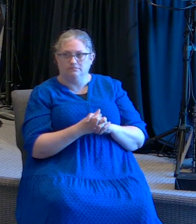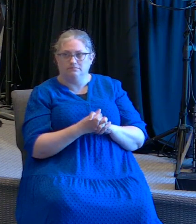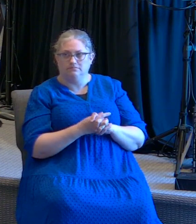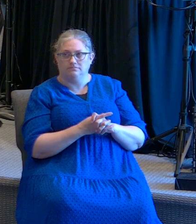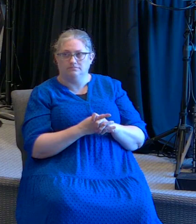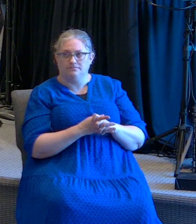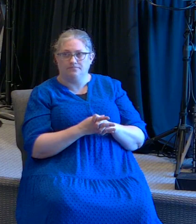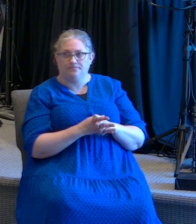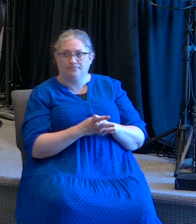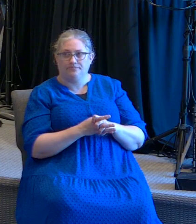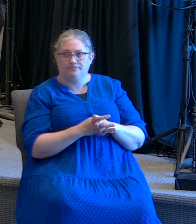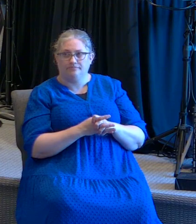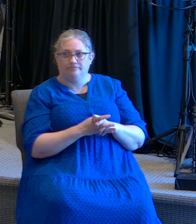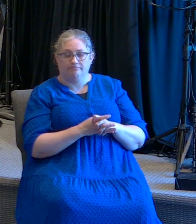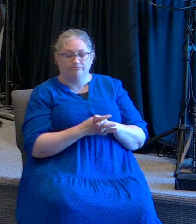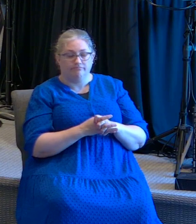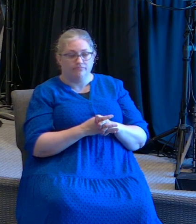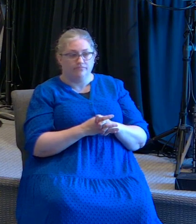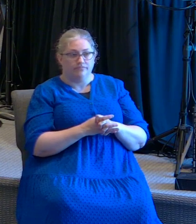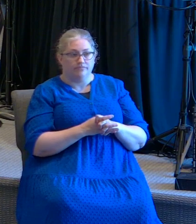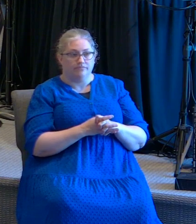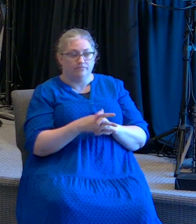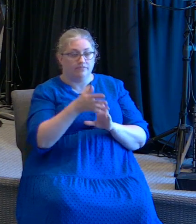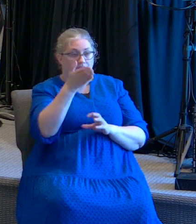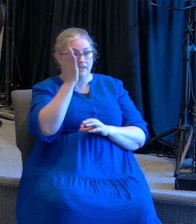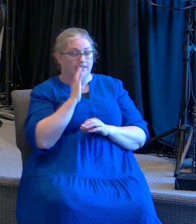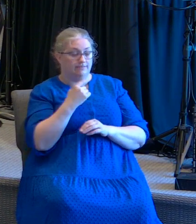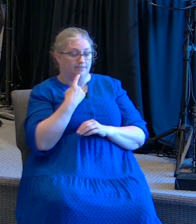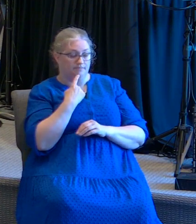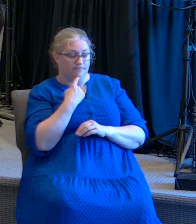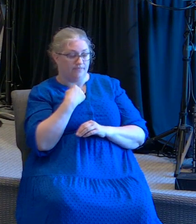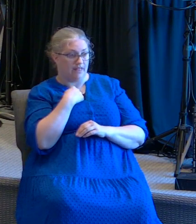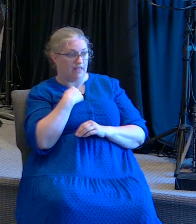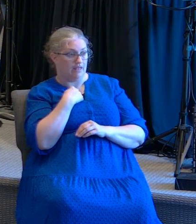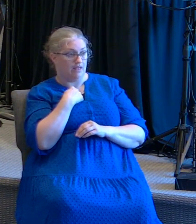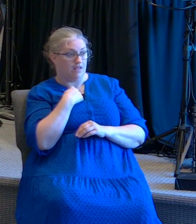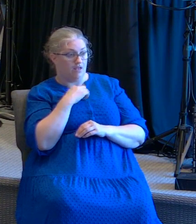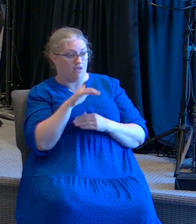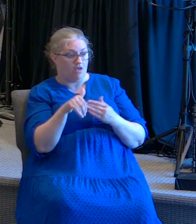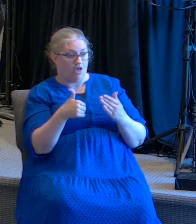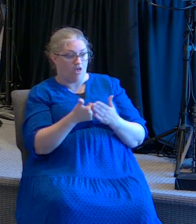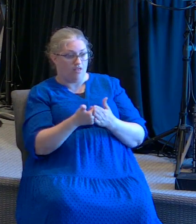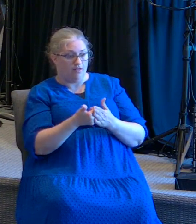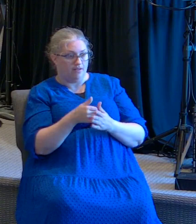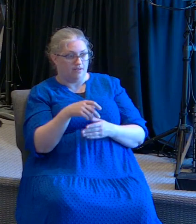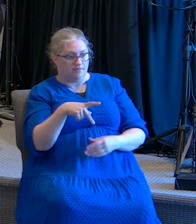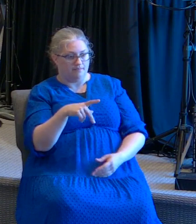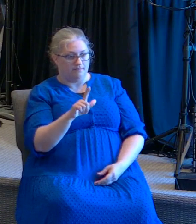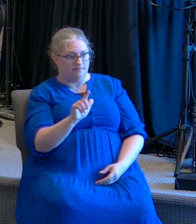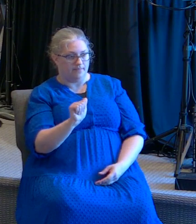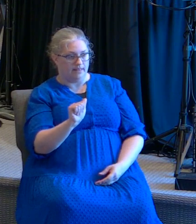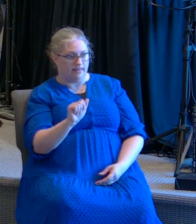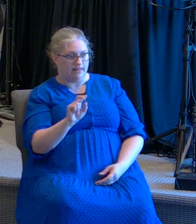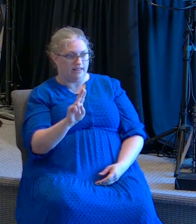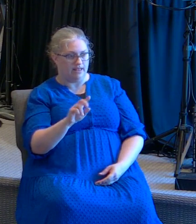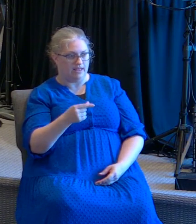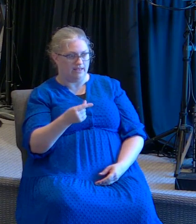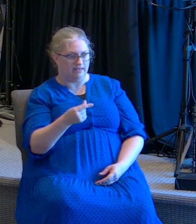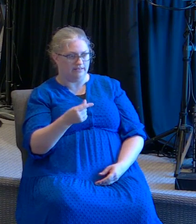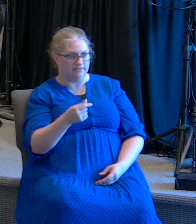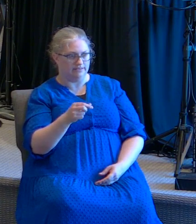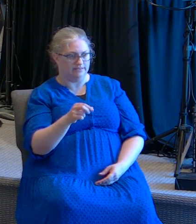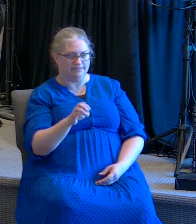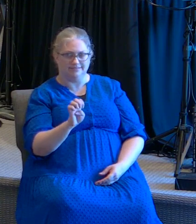he said I'm going to I'm going to move these plagues upon Pharaoh and the Egyptians so that you may know